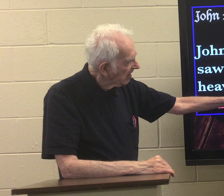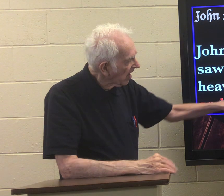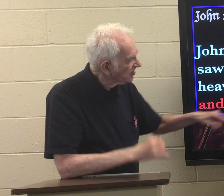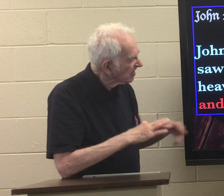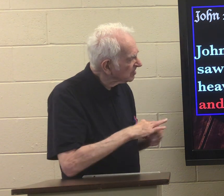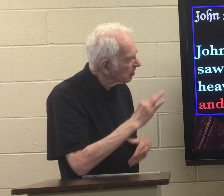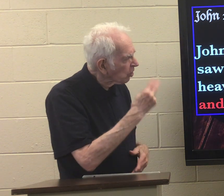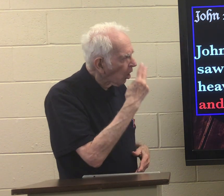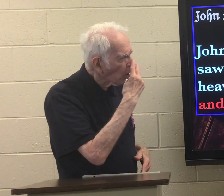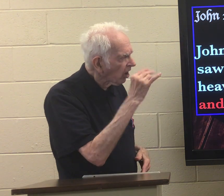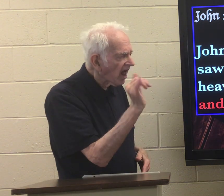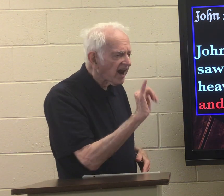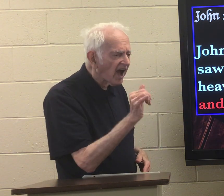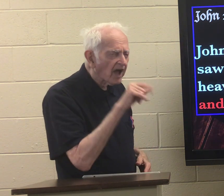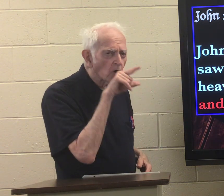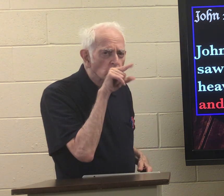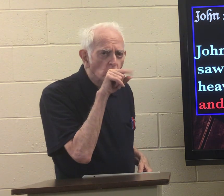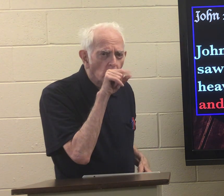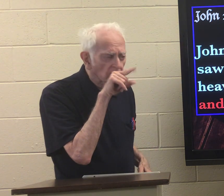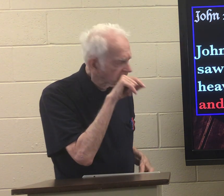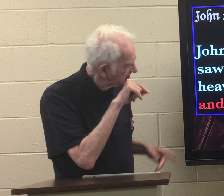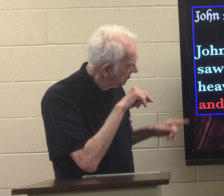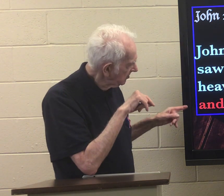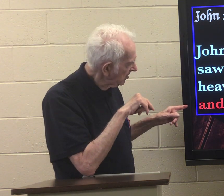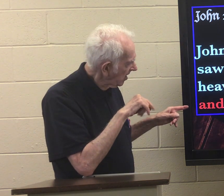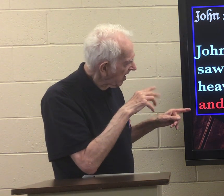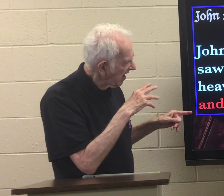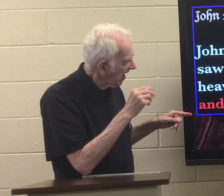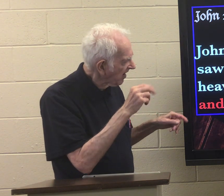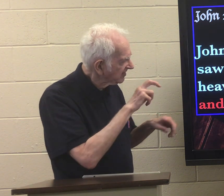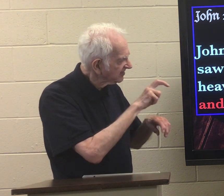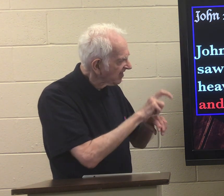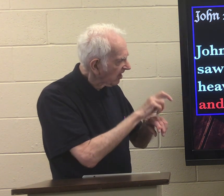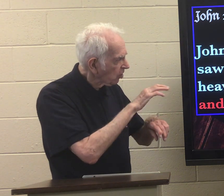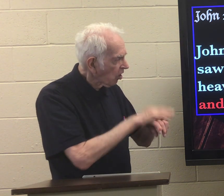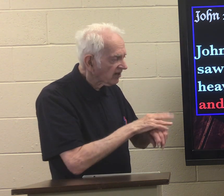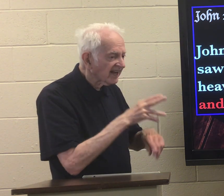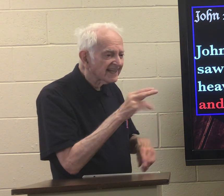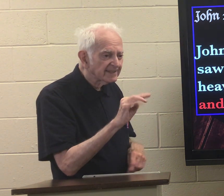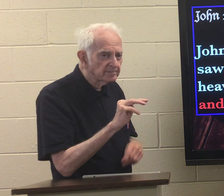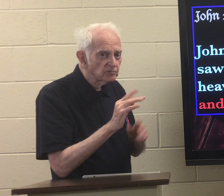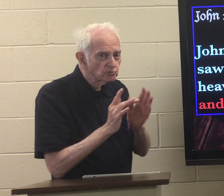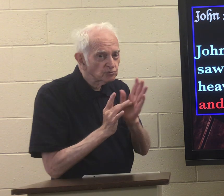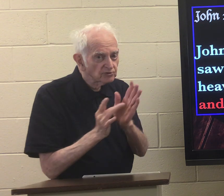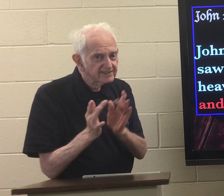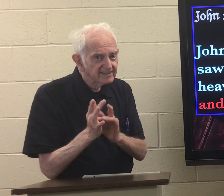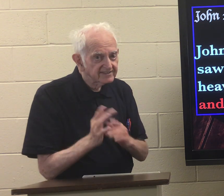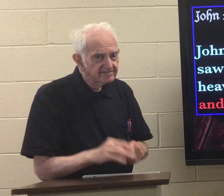the spirit looked like a dove and sat on him meaning Jesus